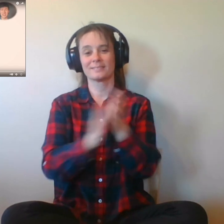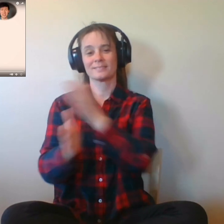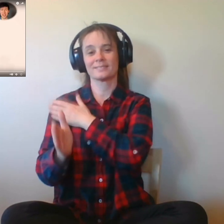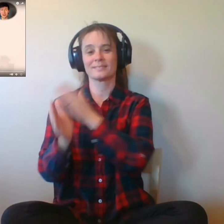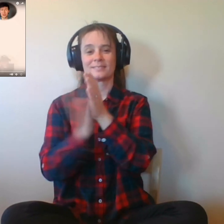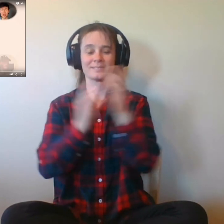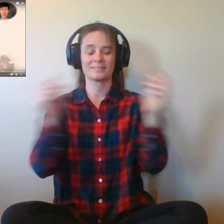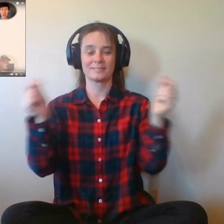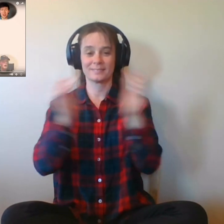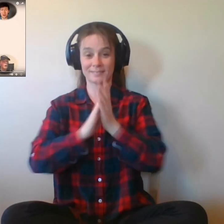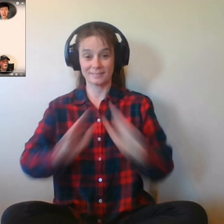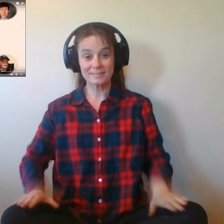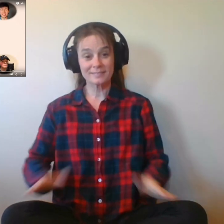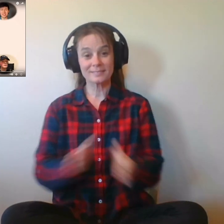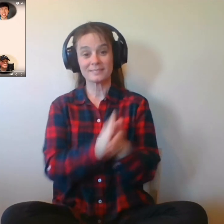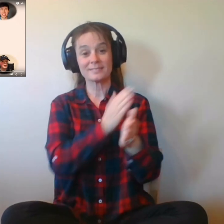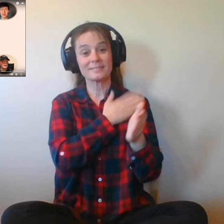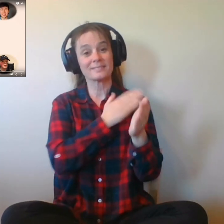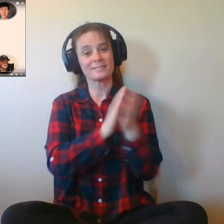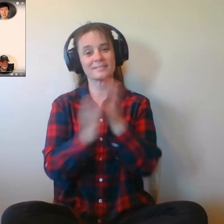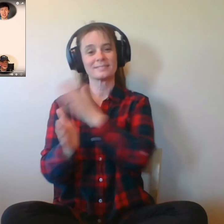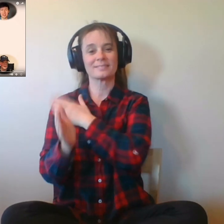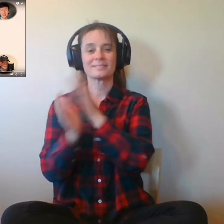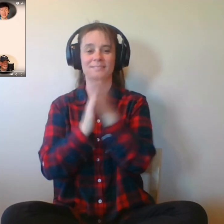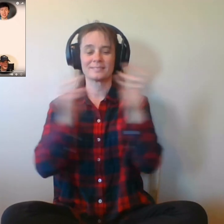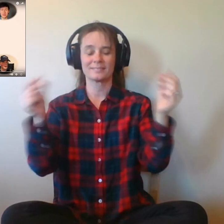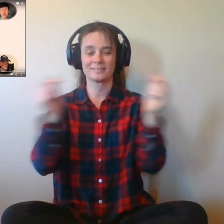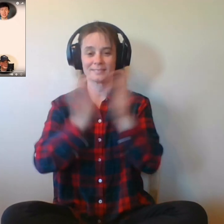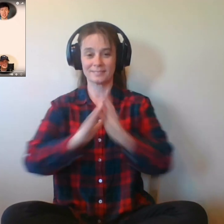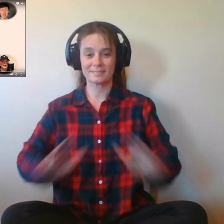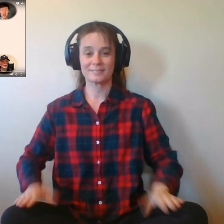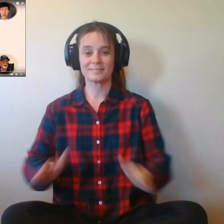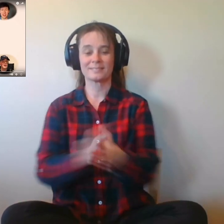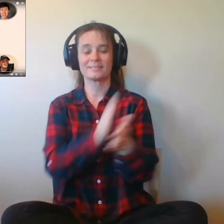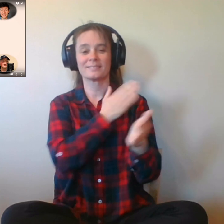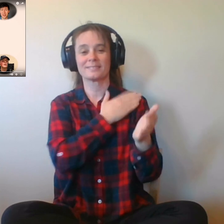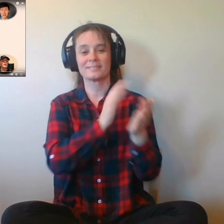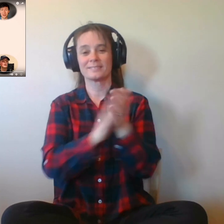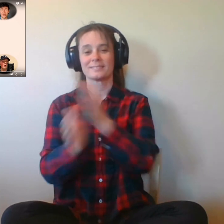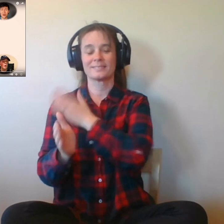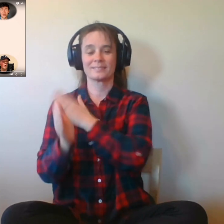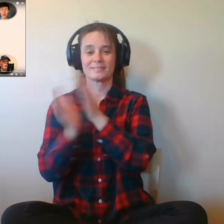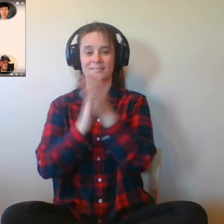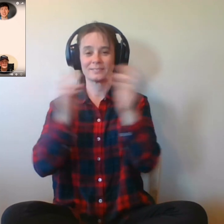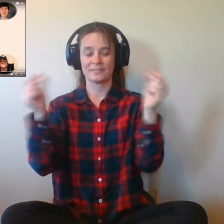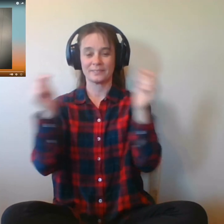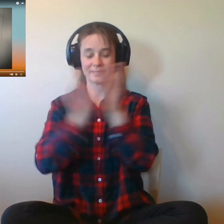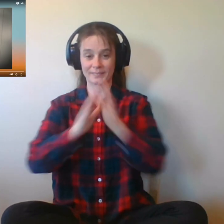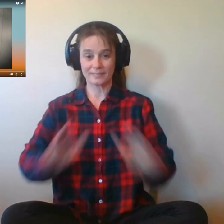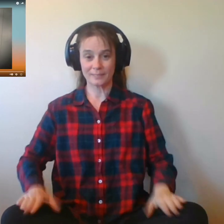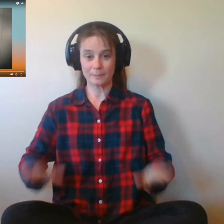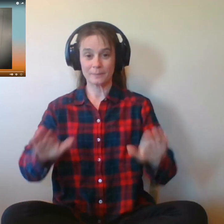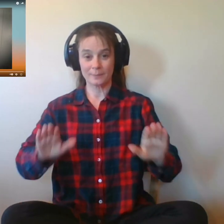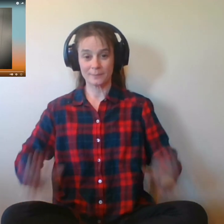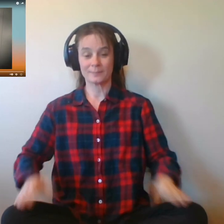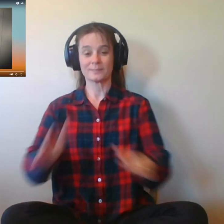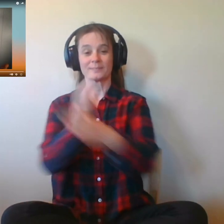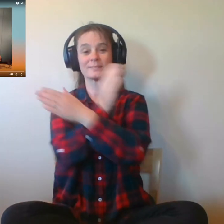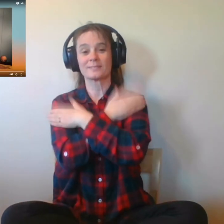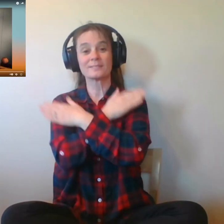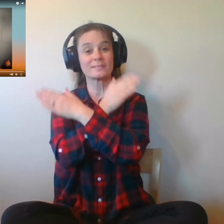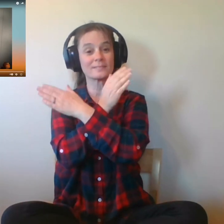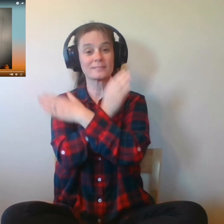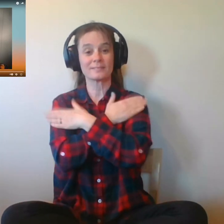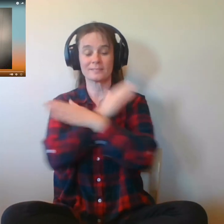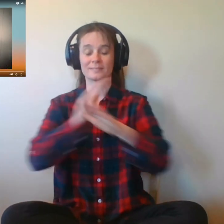sugar and tea and rum. One day when the tonguing is done, We'll take our leave and go. As far as I've heard,